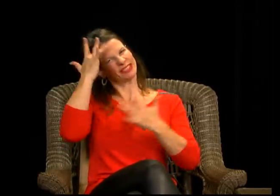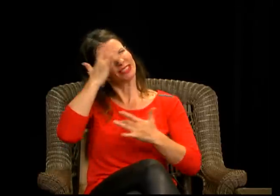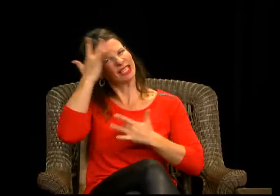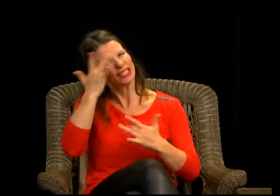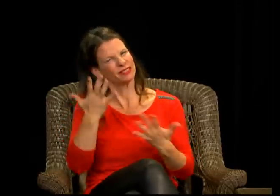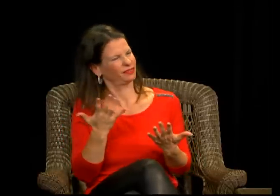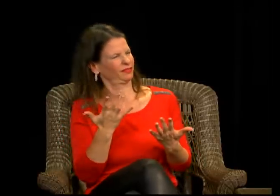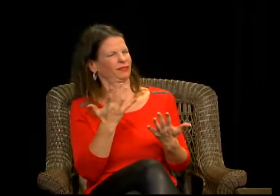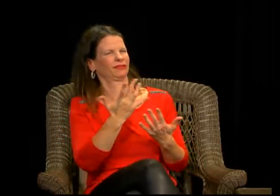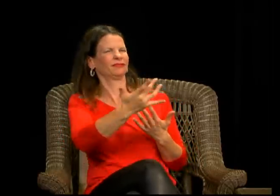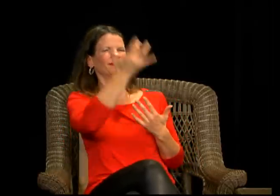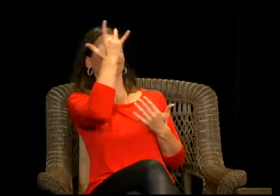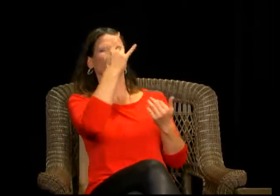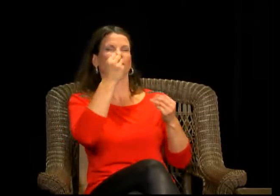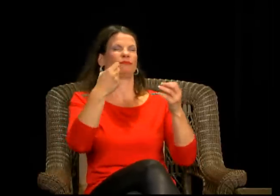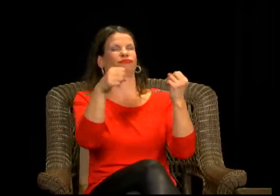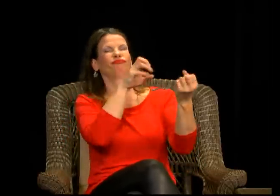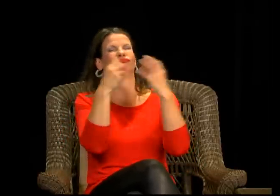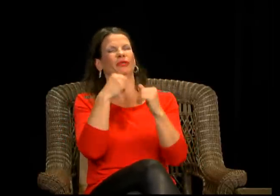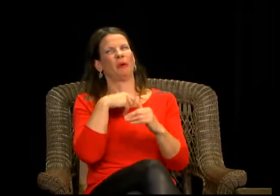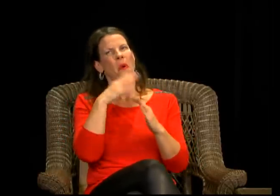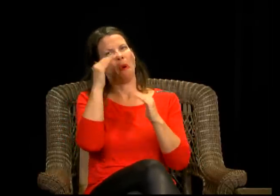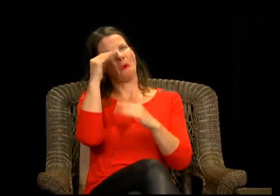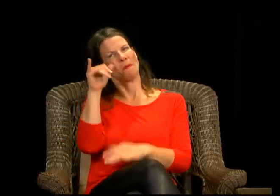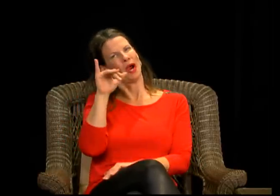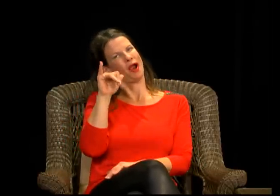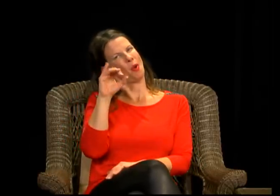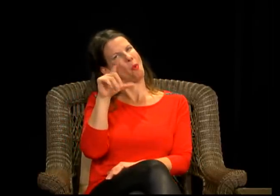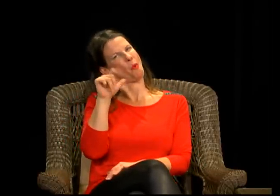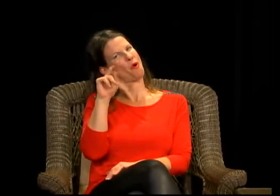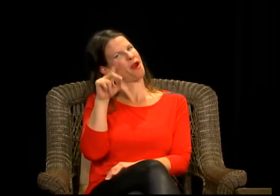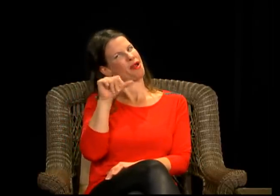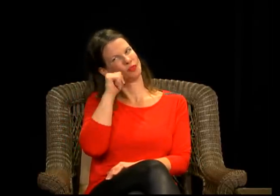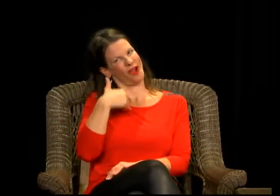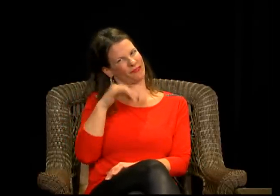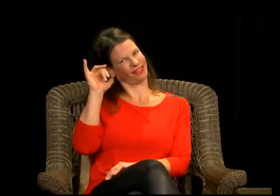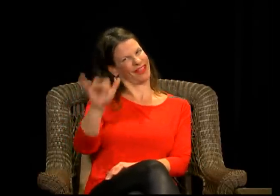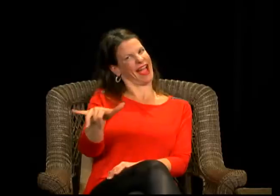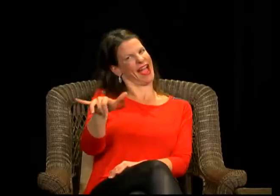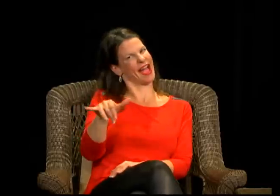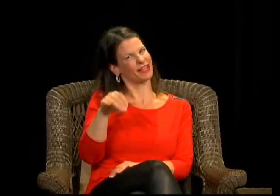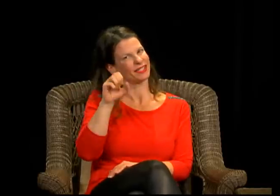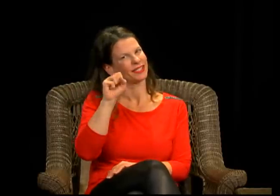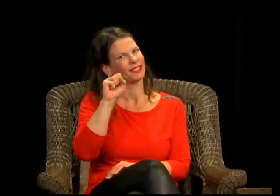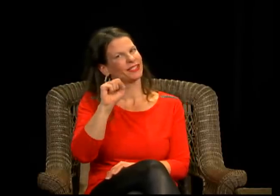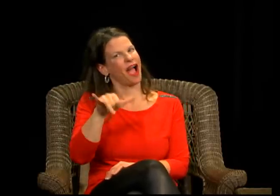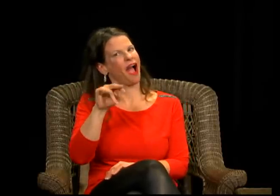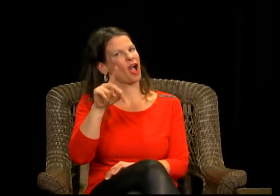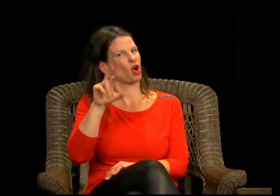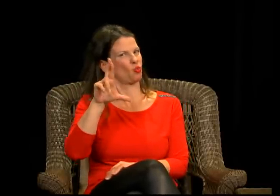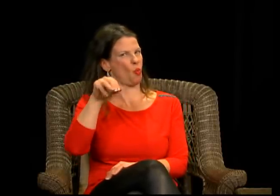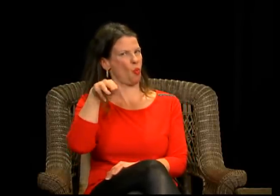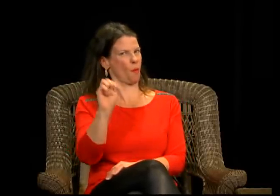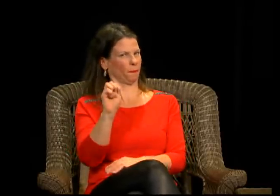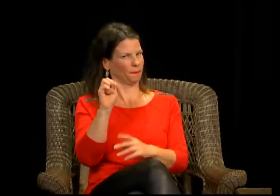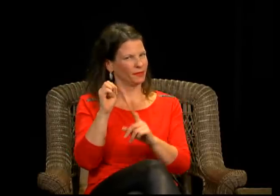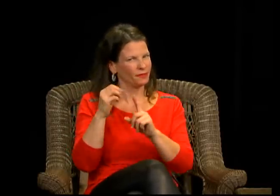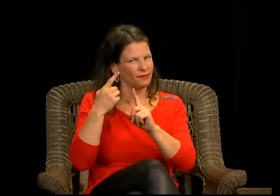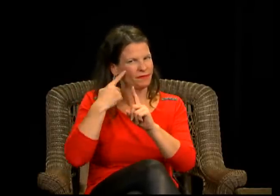that's kind of what her friends thought of her and that was the reason for a lot of